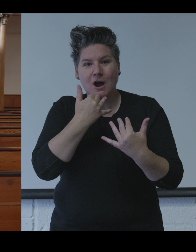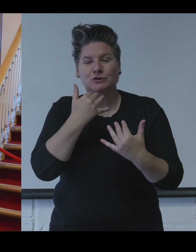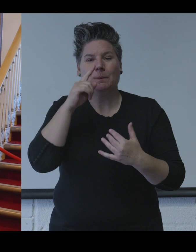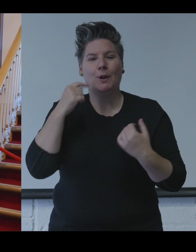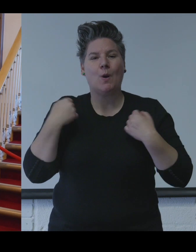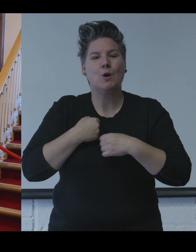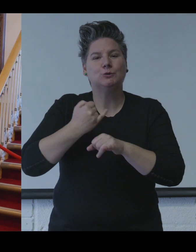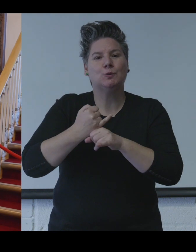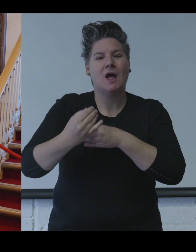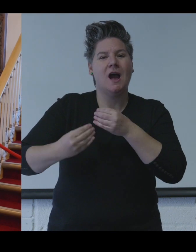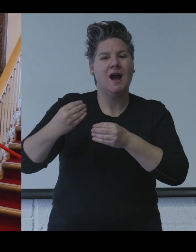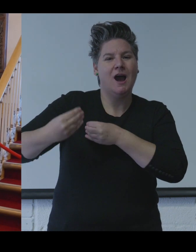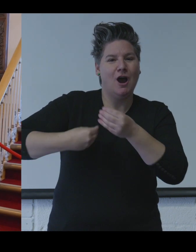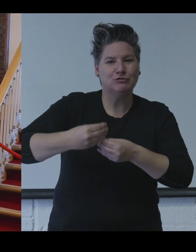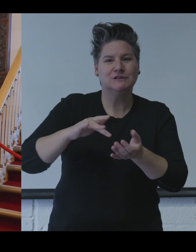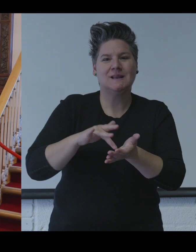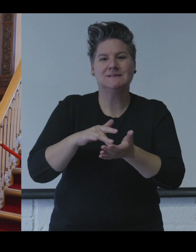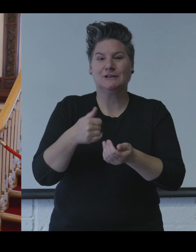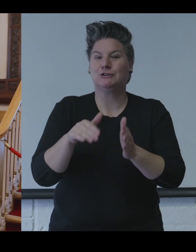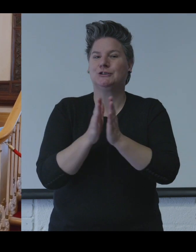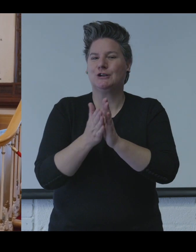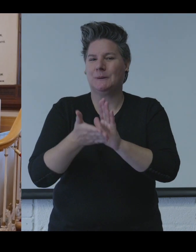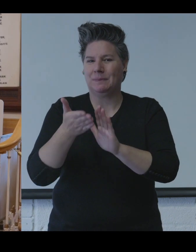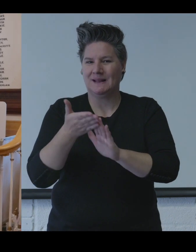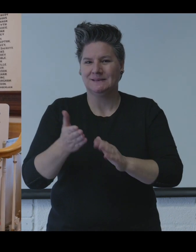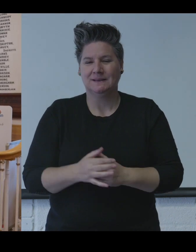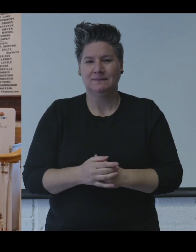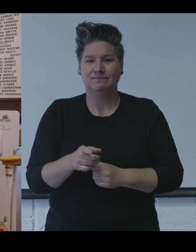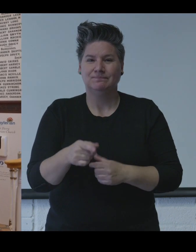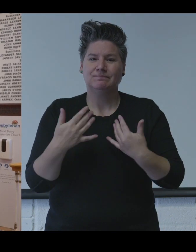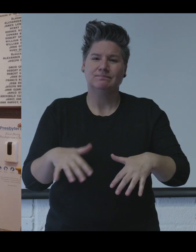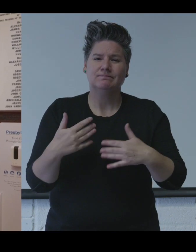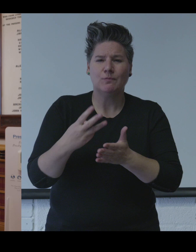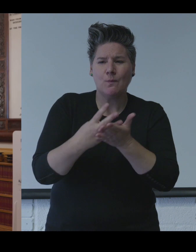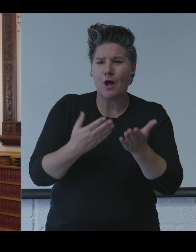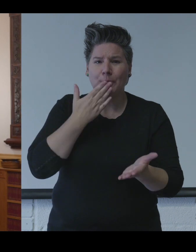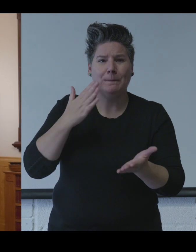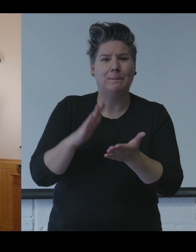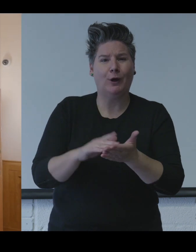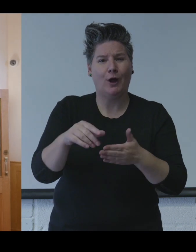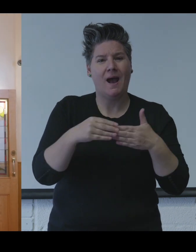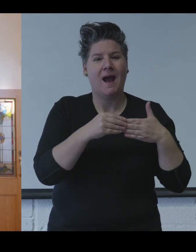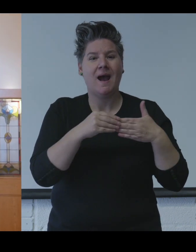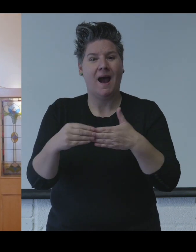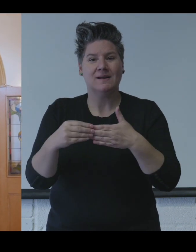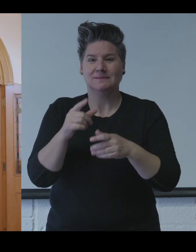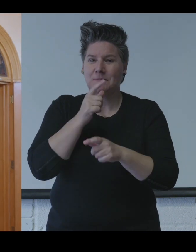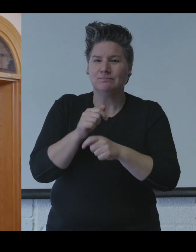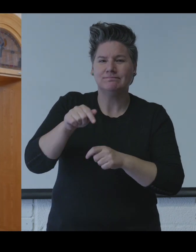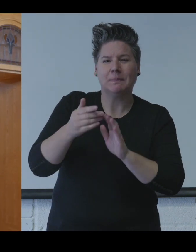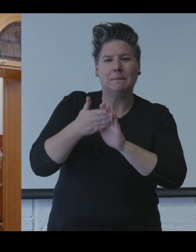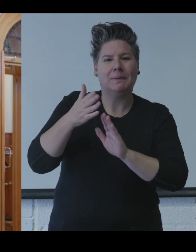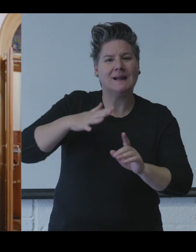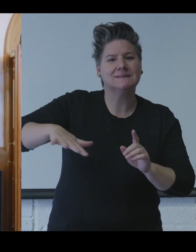At the front of the building is the entrance area. And this is where you will find information on the Bluecoat School Heritage Centre and the church building.